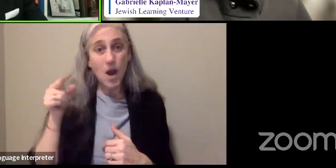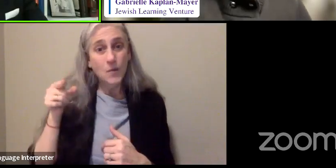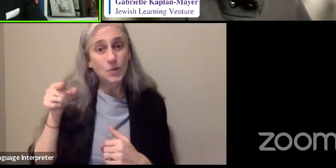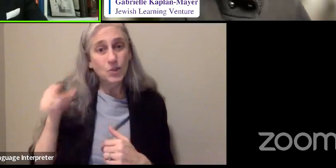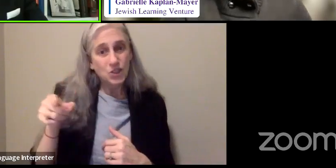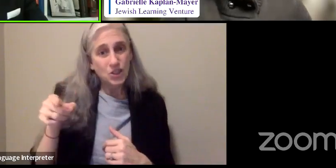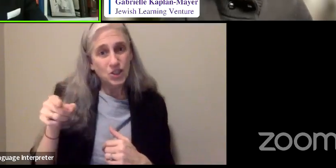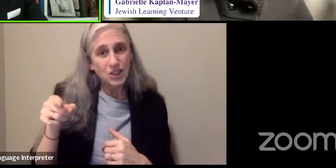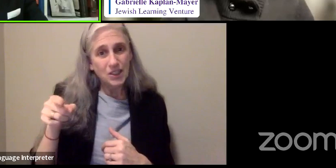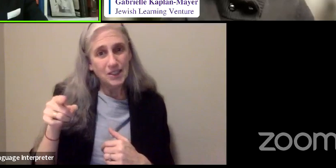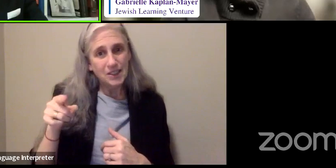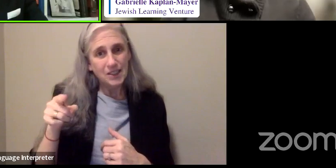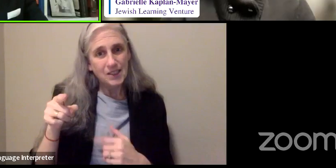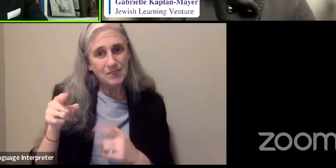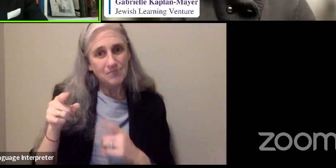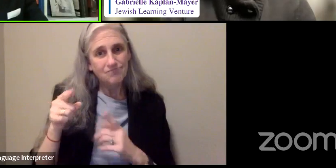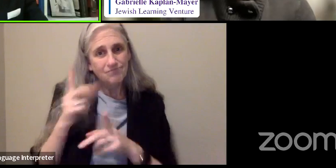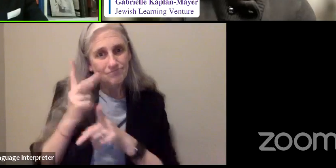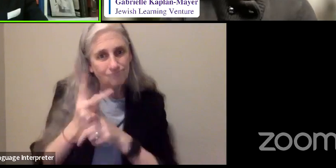stay with me?